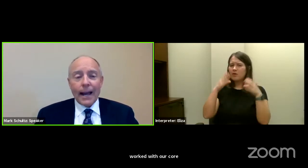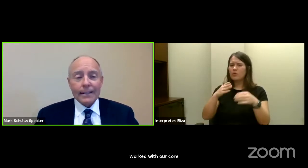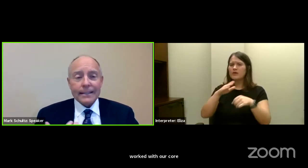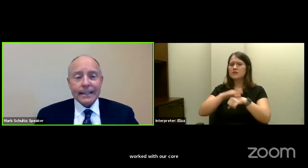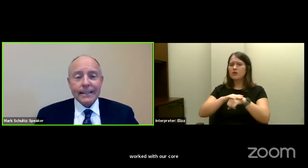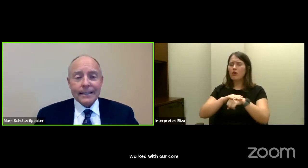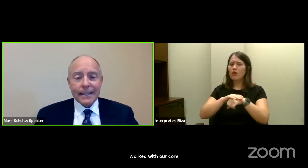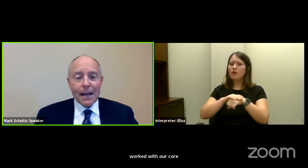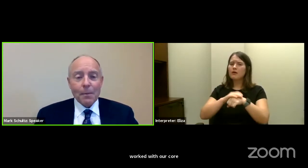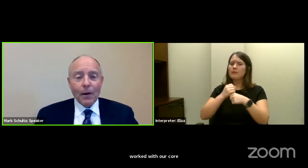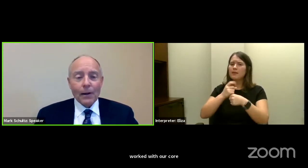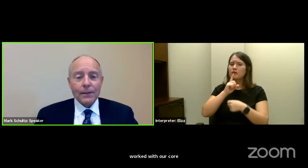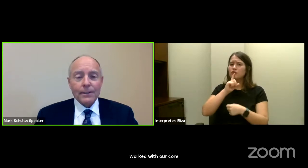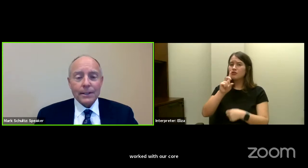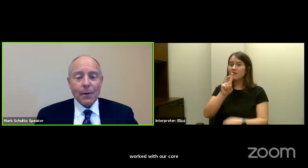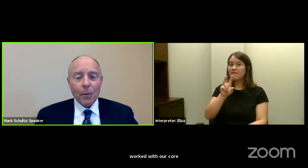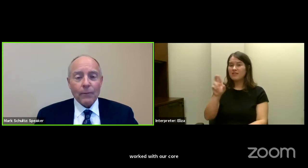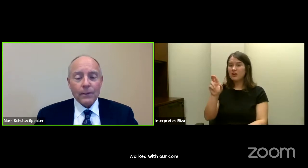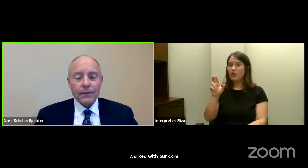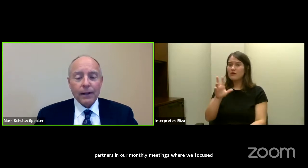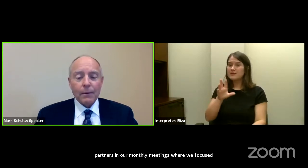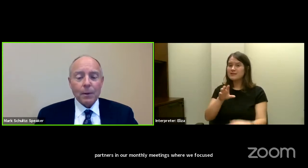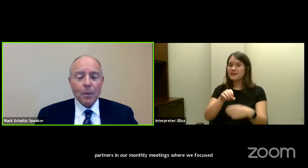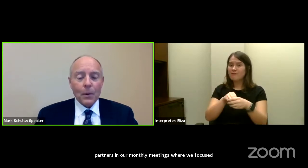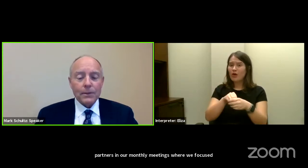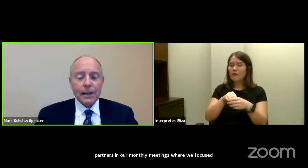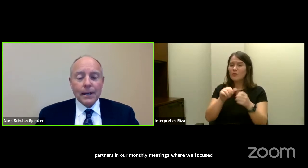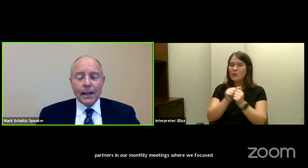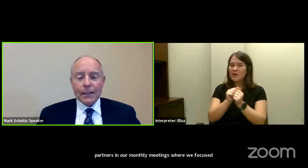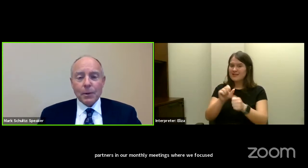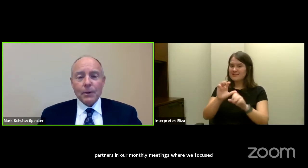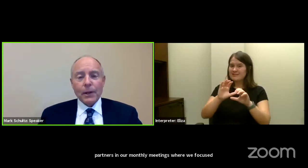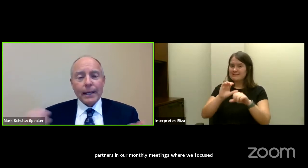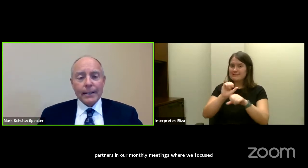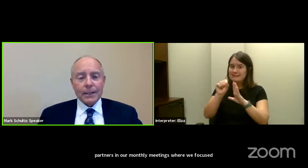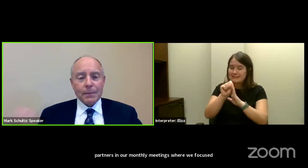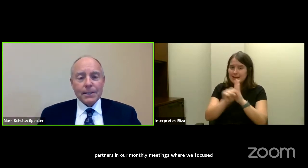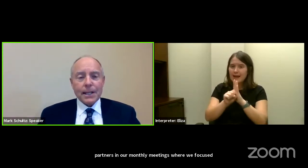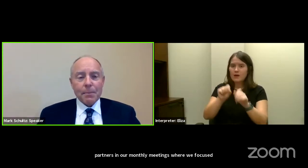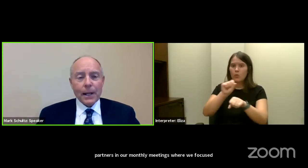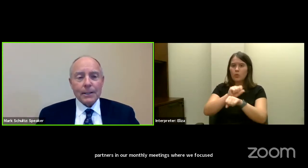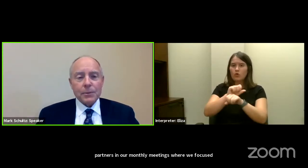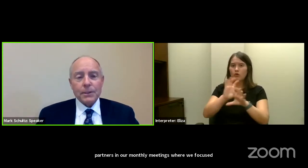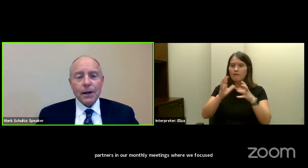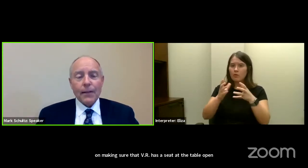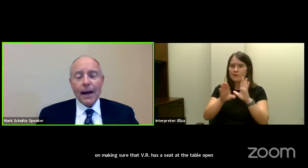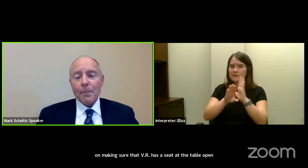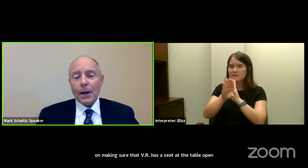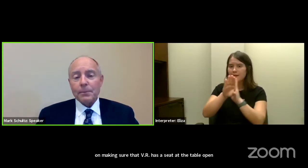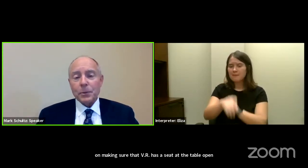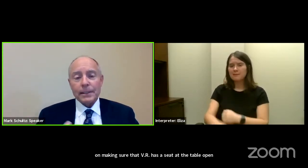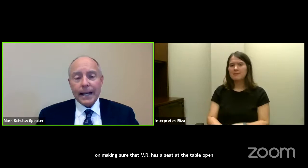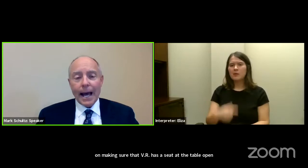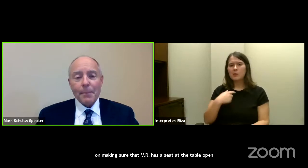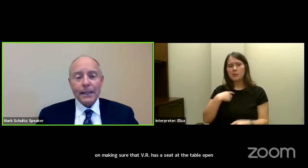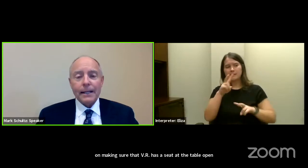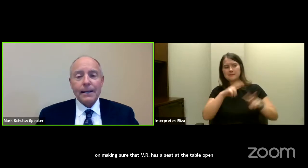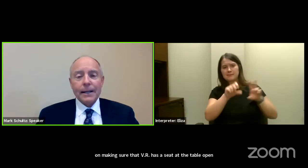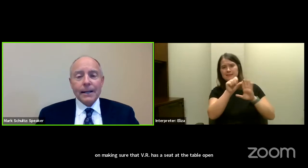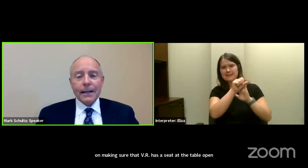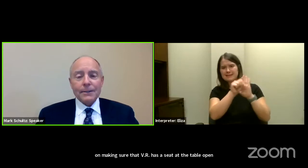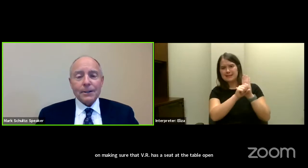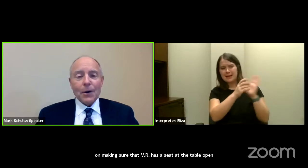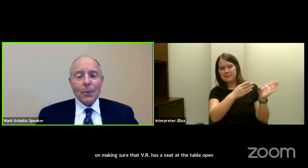VR has a seat at the table on the state workforce development boards. As we were looking at some of the state plans, we saw that perhaps wasn't